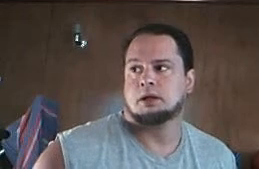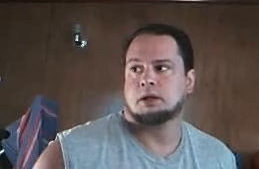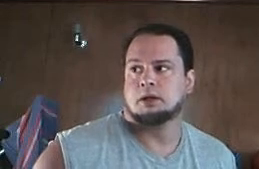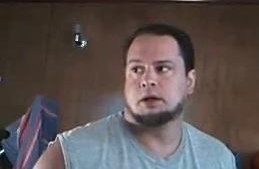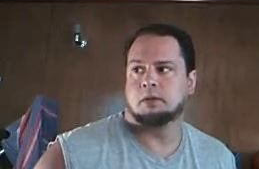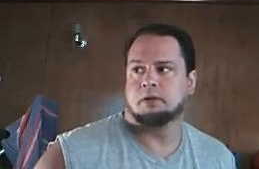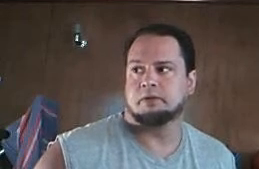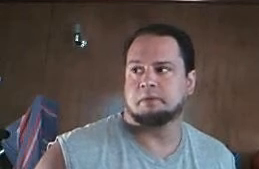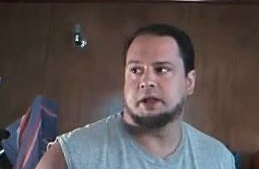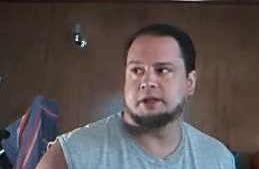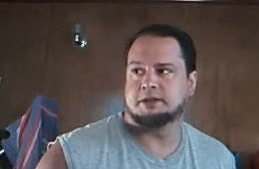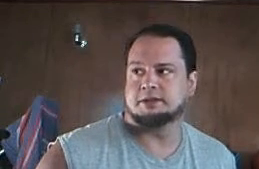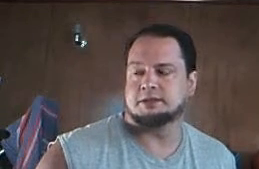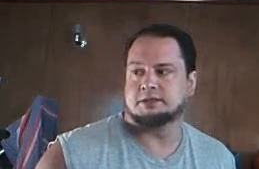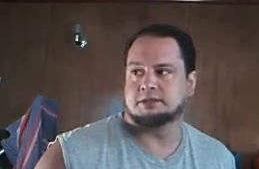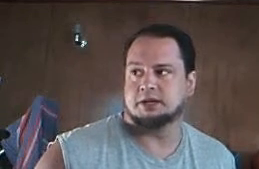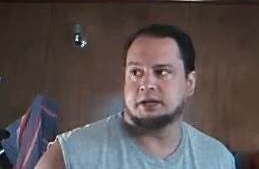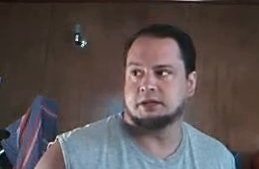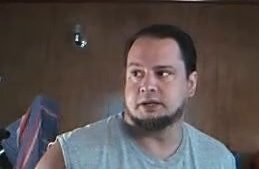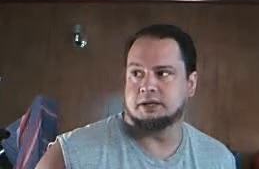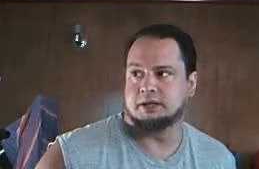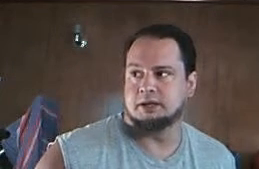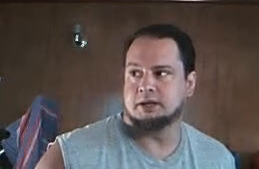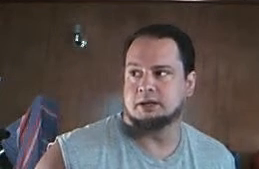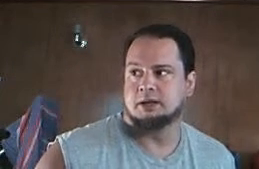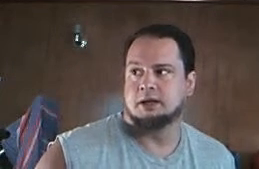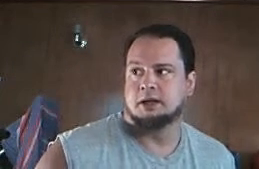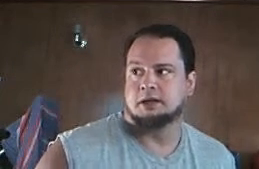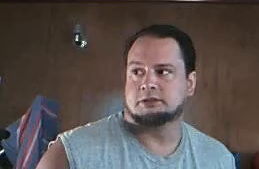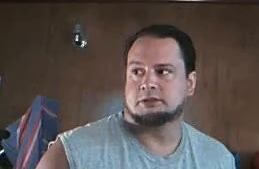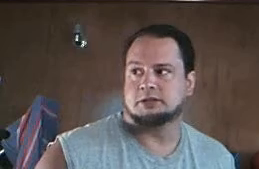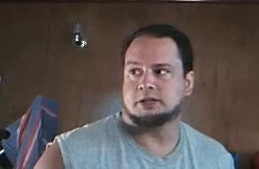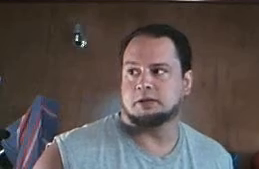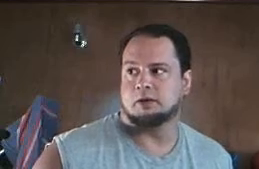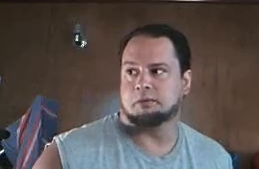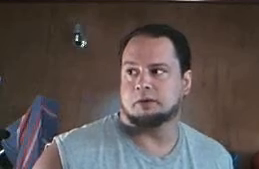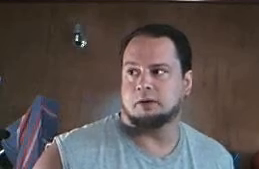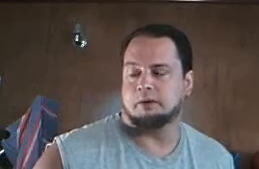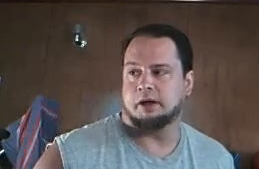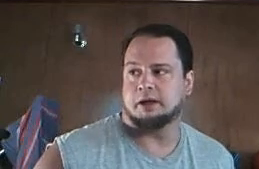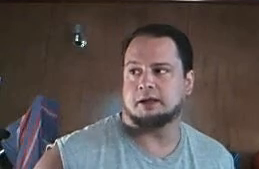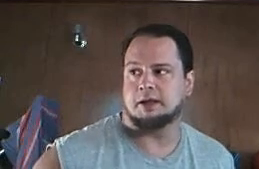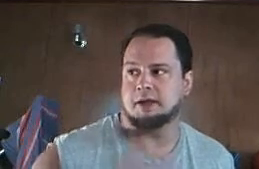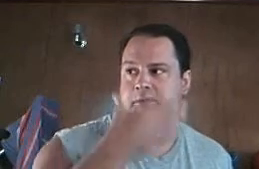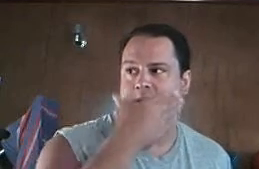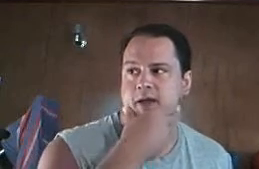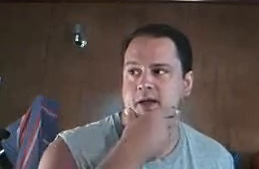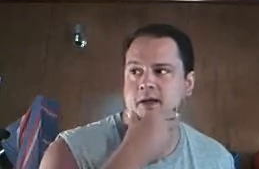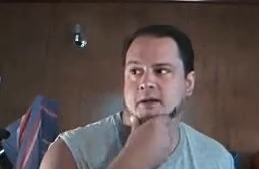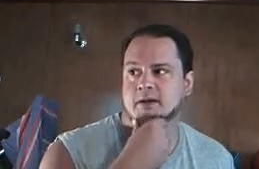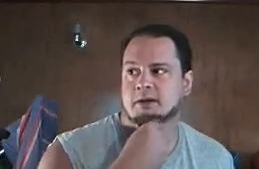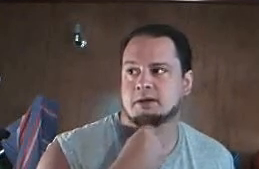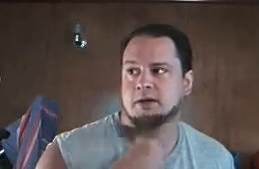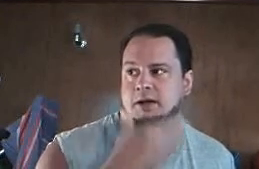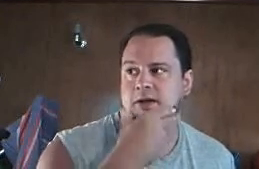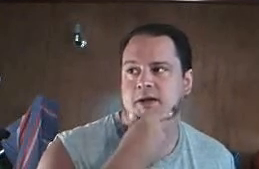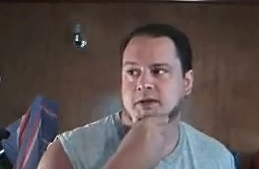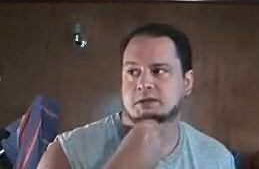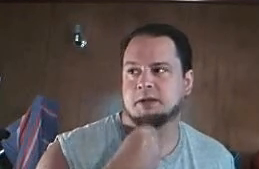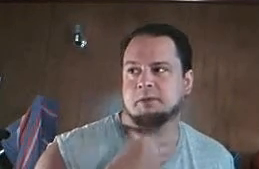Hello, everybody. This is Shane Lee again. Just letting you know I'm doing alright. Got me, uh... Shaved my